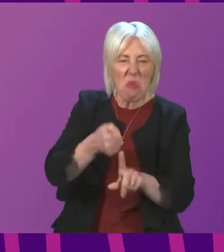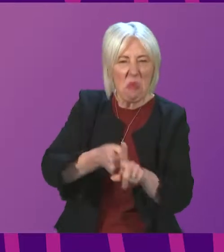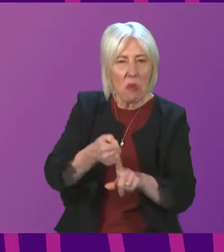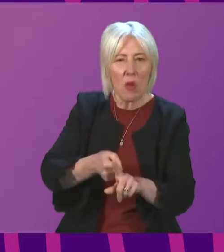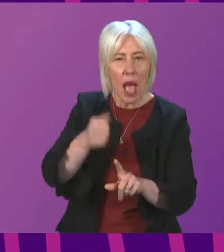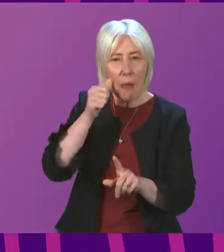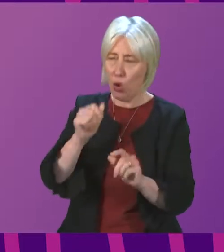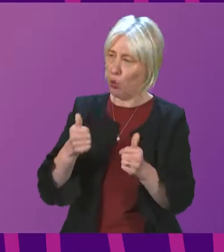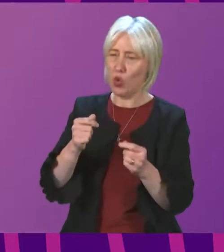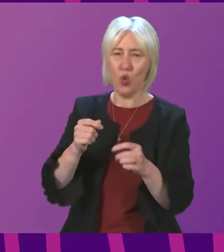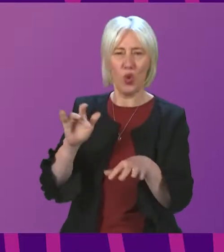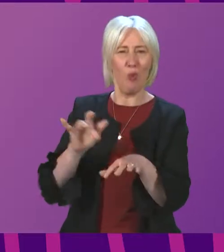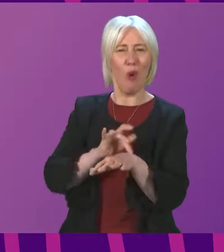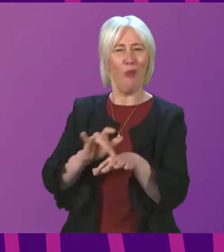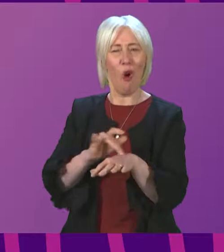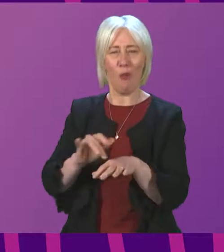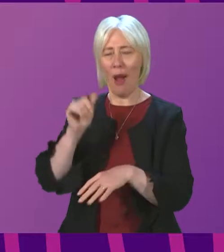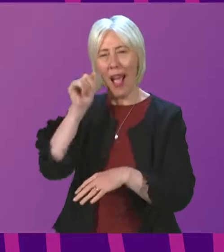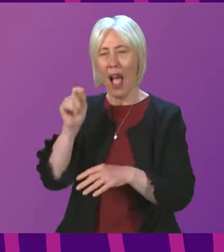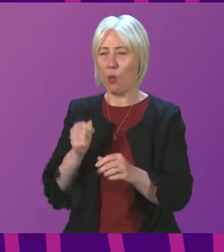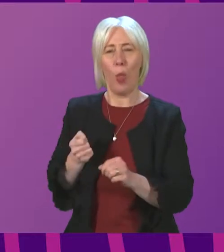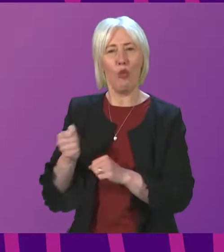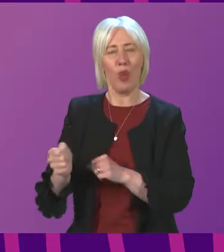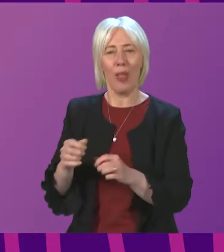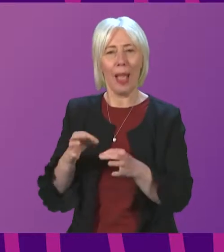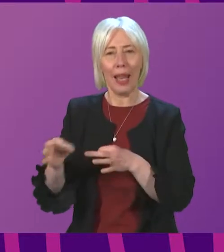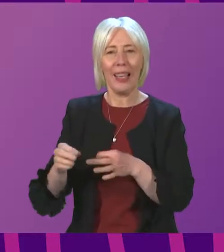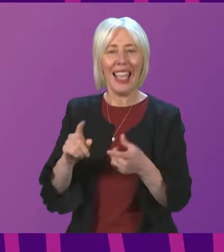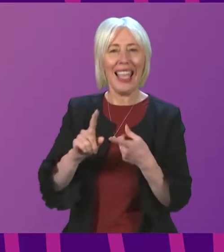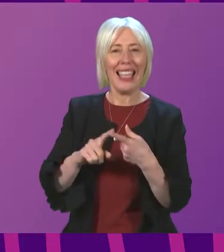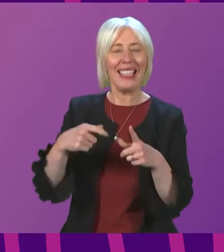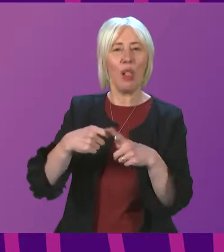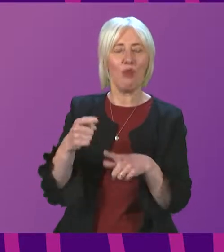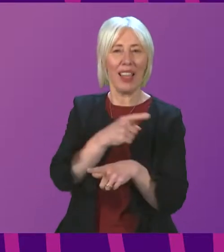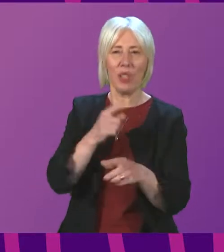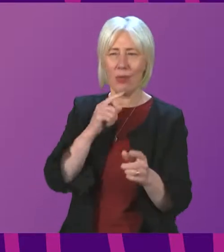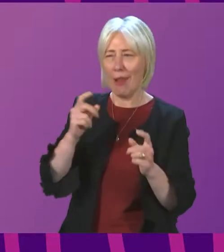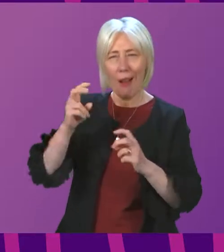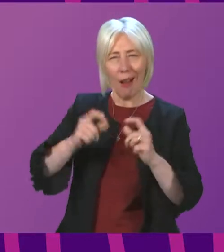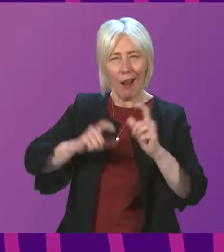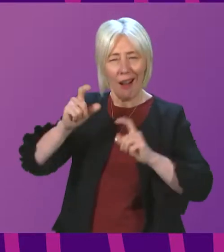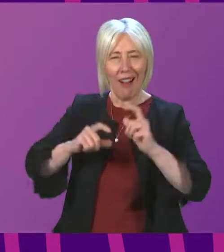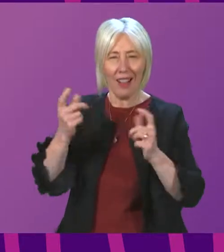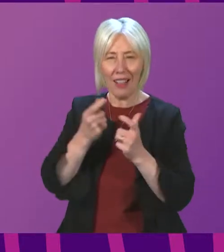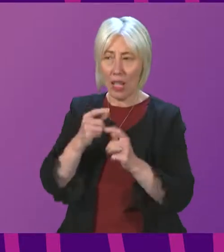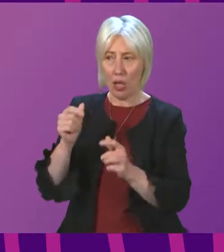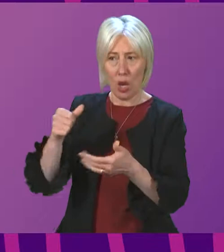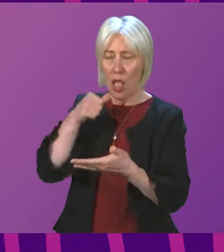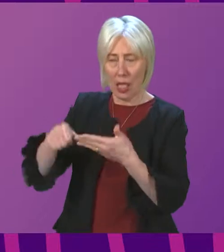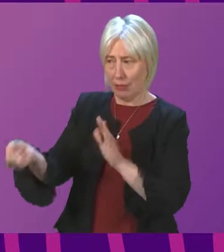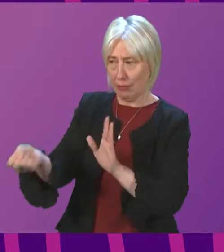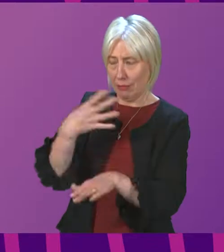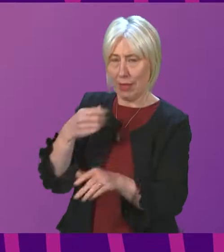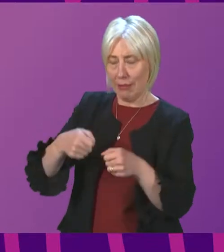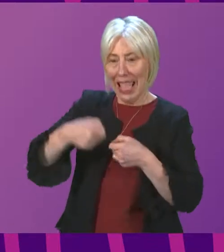I was engaged in with him on the East Kilbride railway line, where he was very quick to suggest that I write to him about a potential